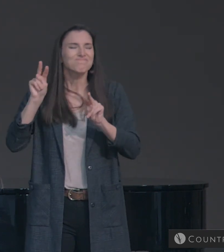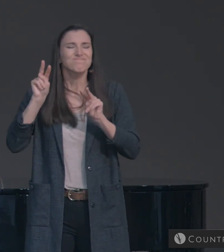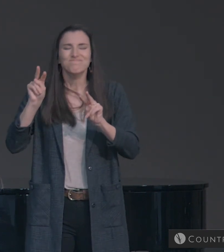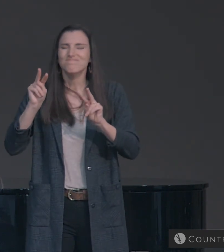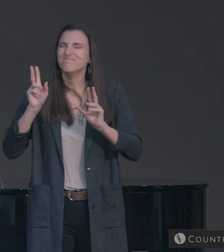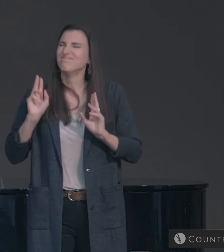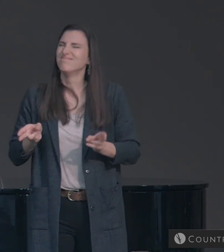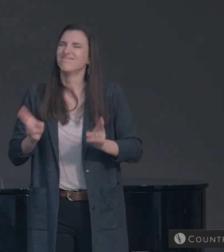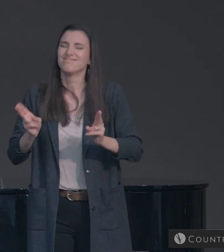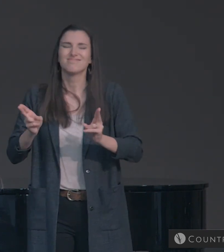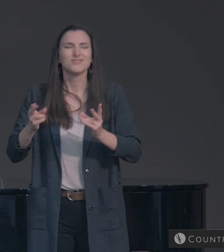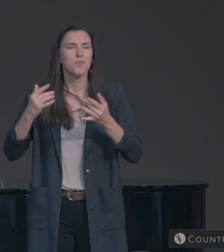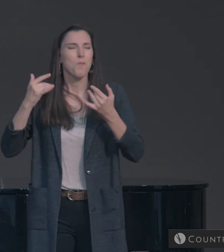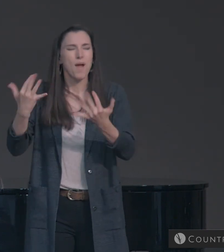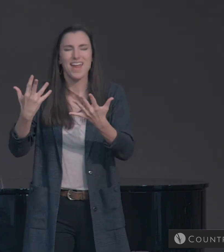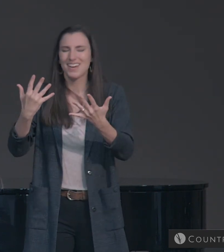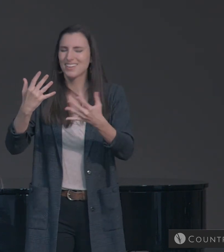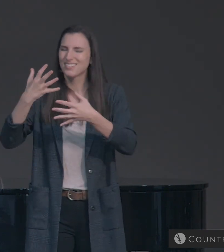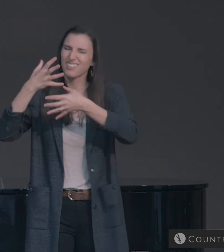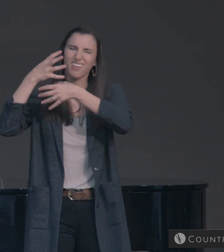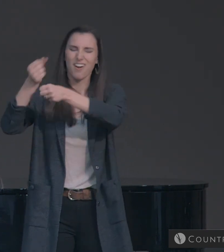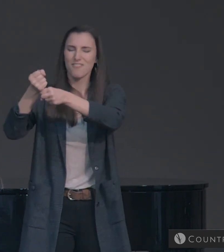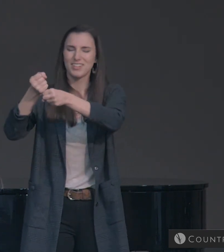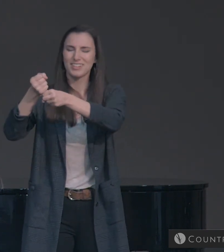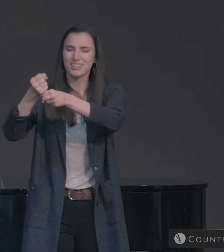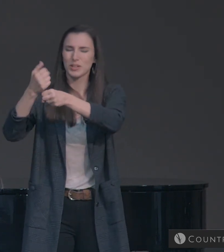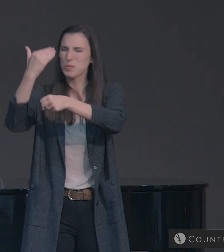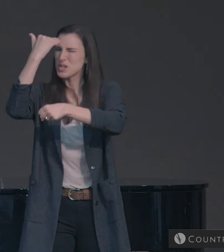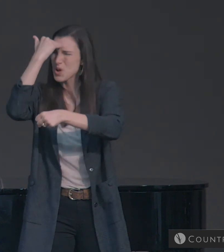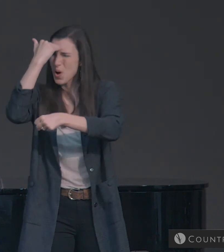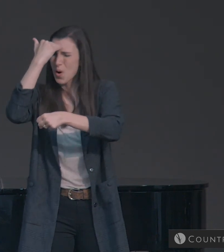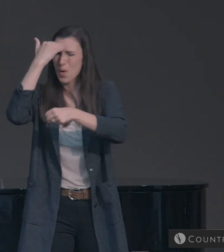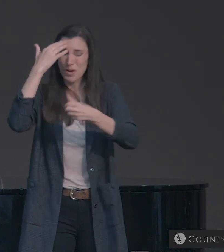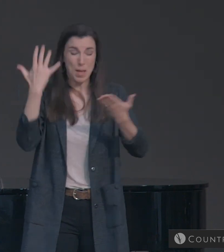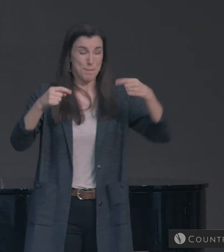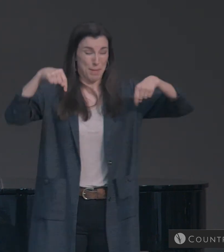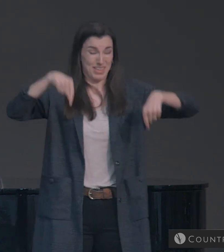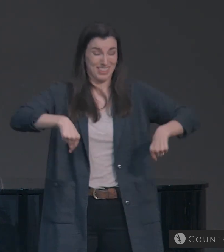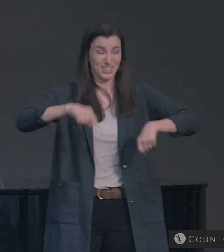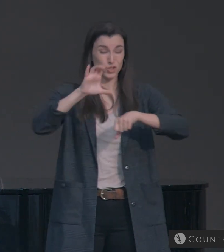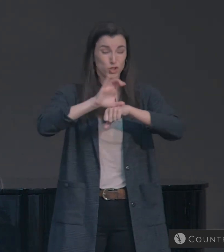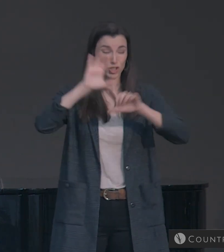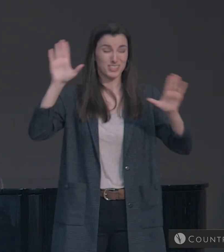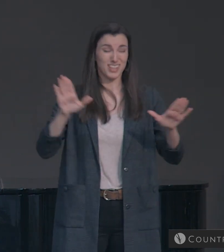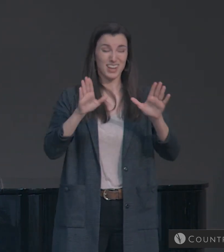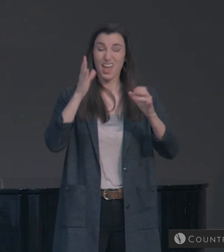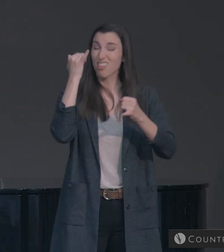that this service might be our last one.